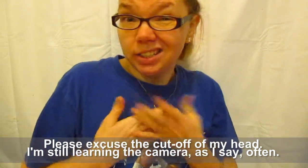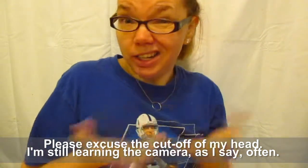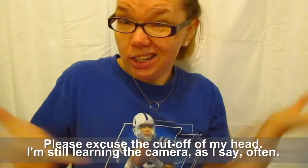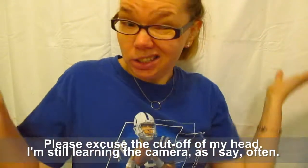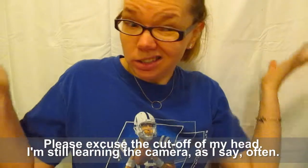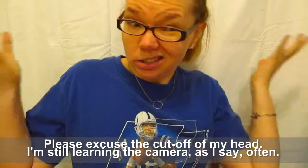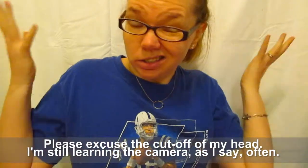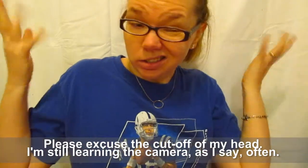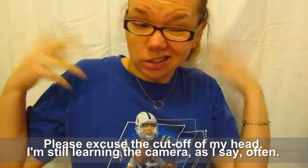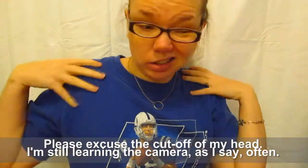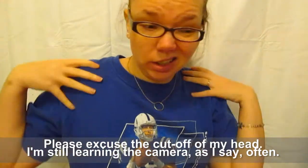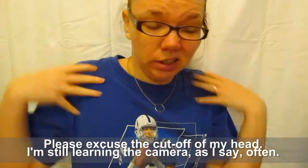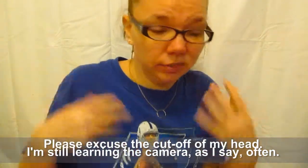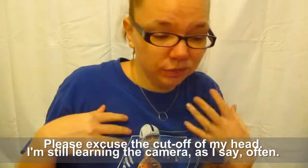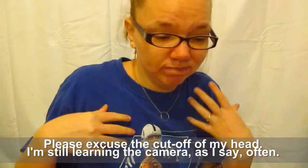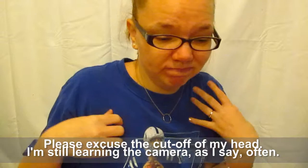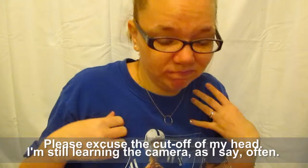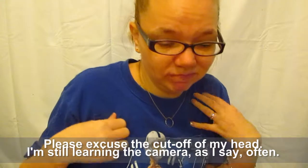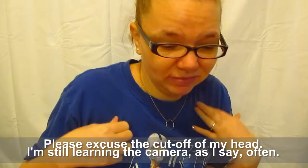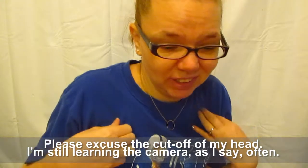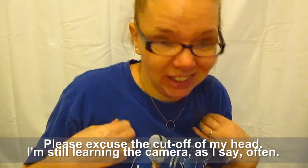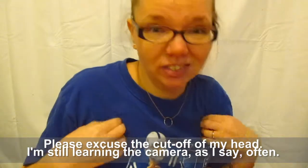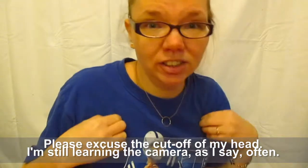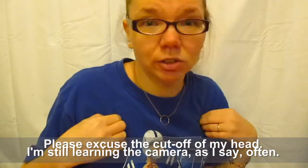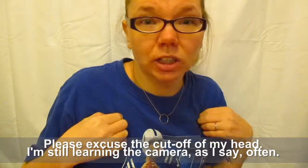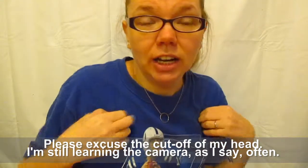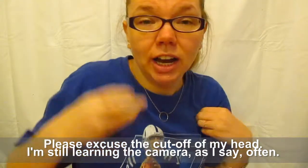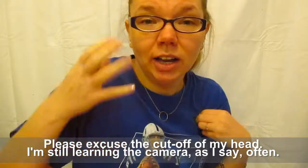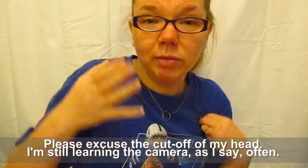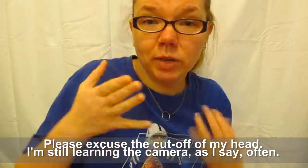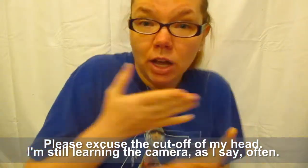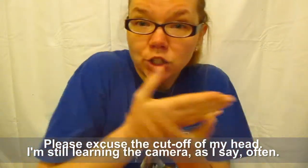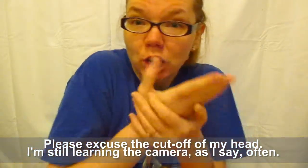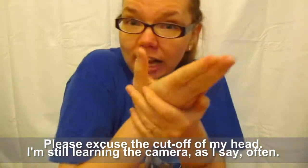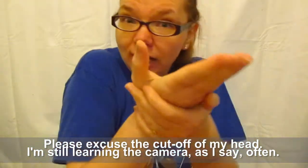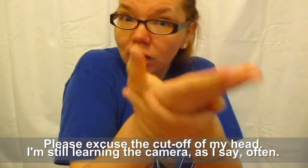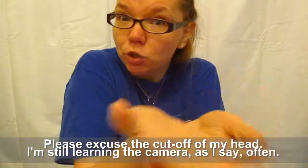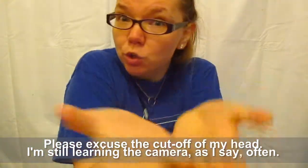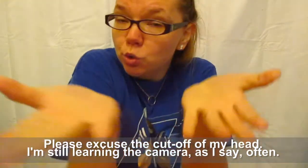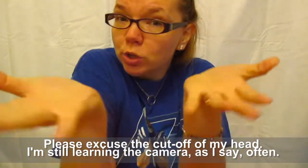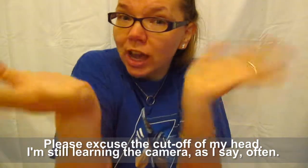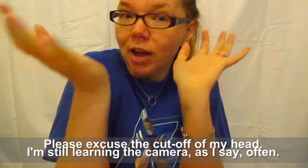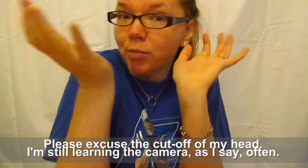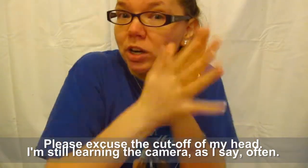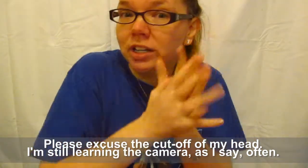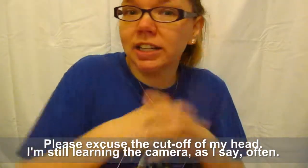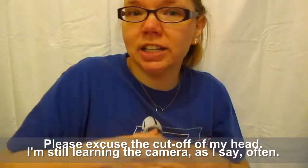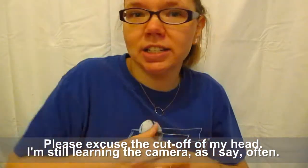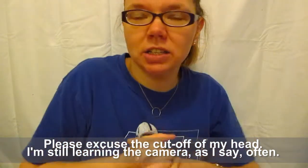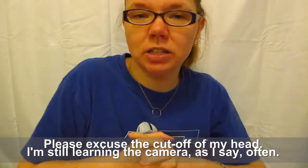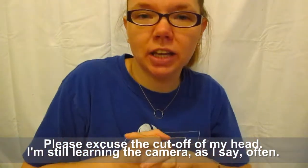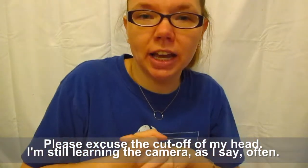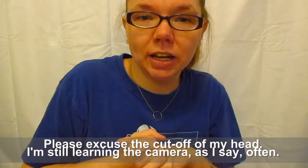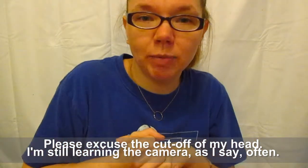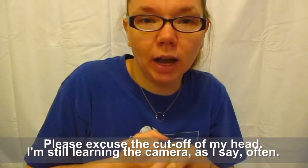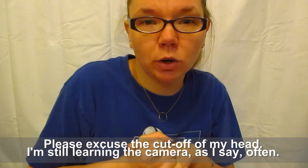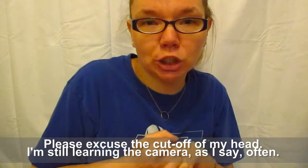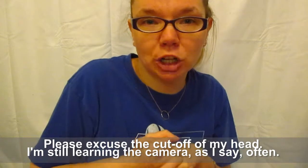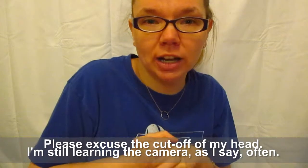Today's is just kind of... I don't know. I am trying a new camera. It is the Canon PowerShot